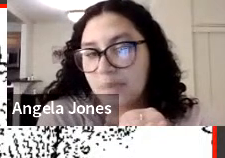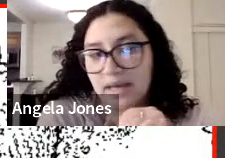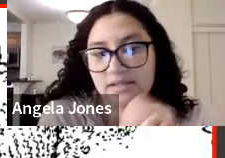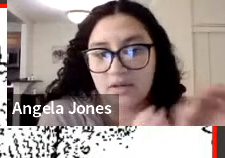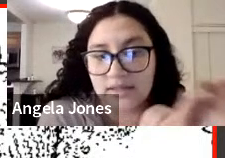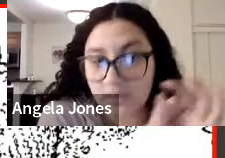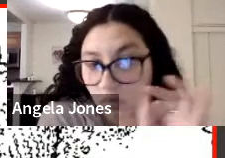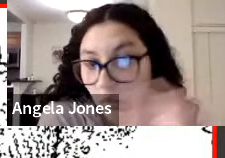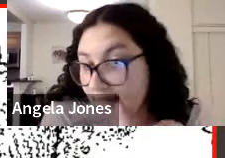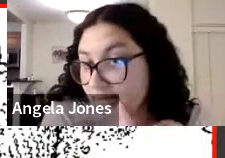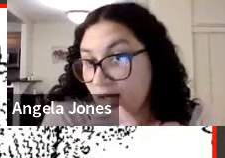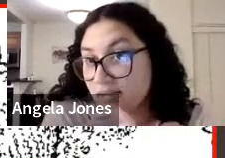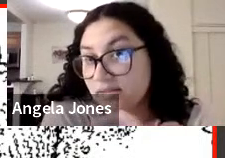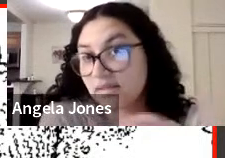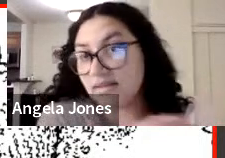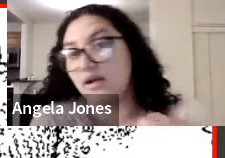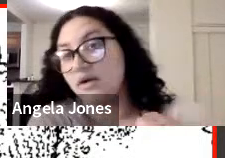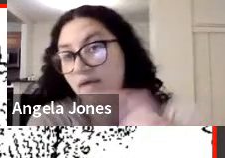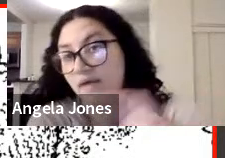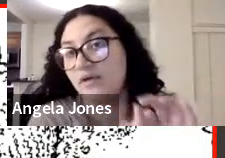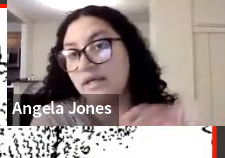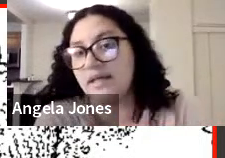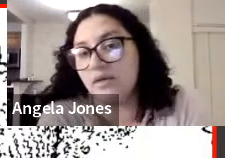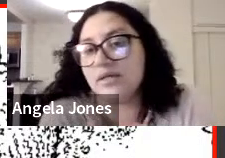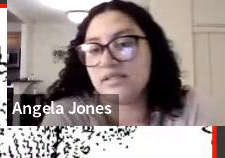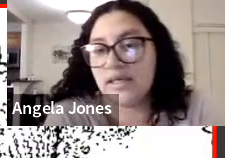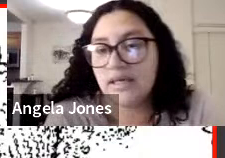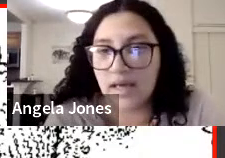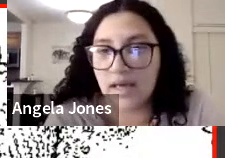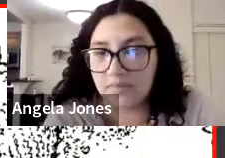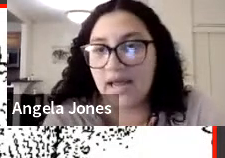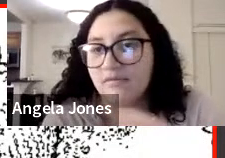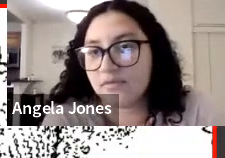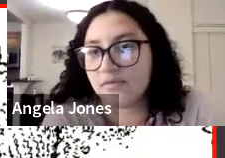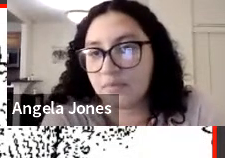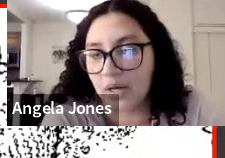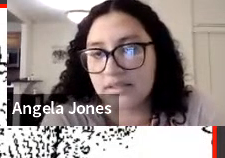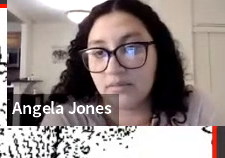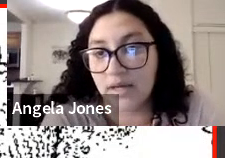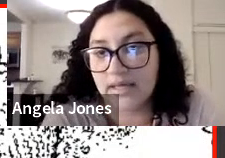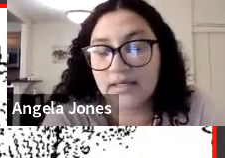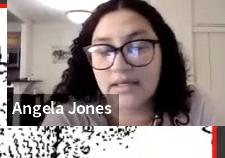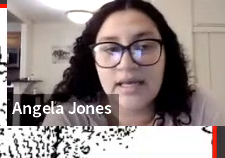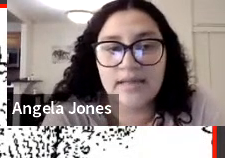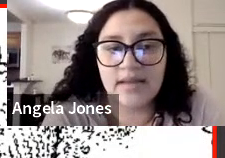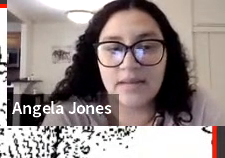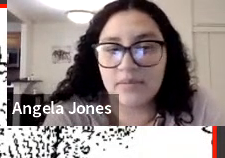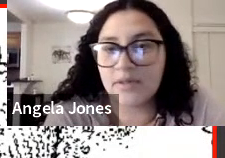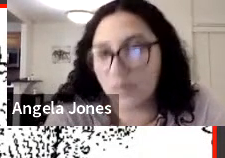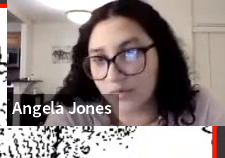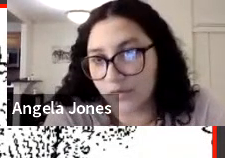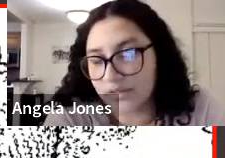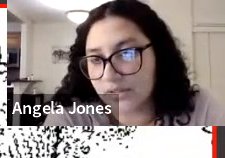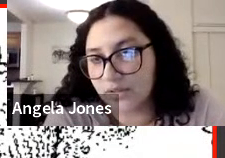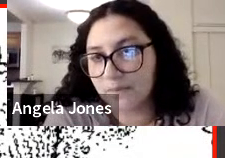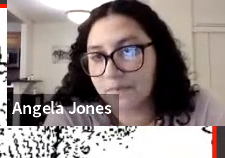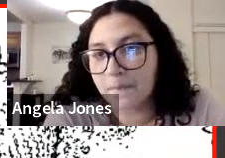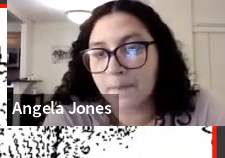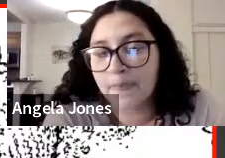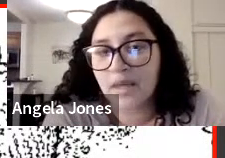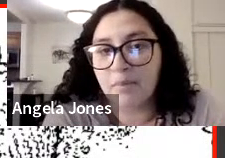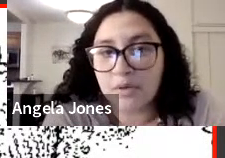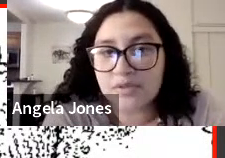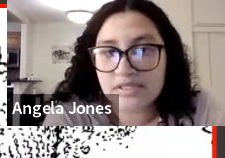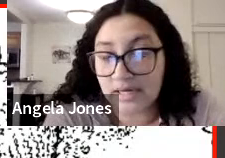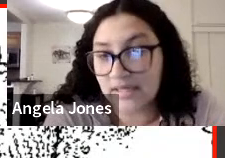Those spines are the little white dots that are covering that you can see that I have boxed in red that I'm referring to.